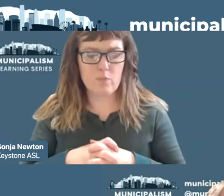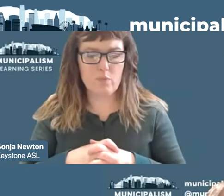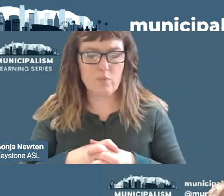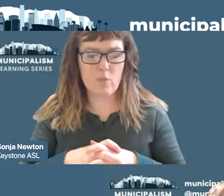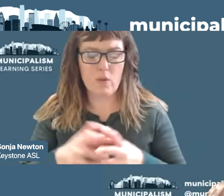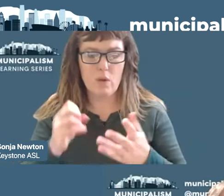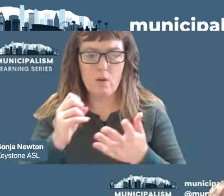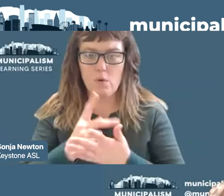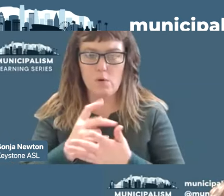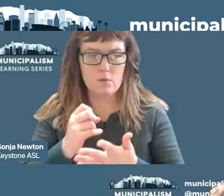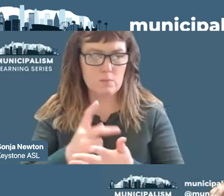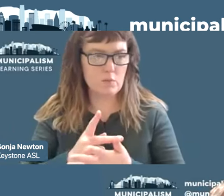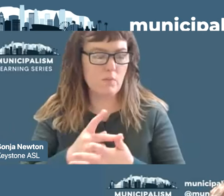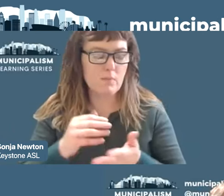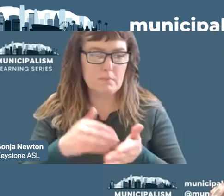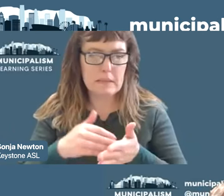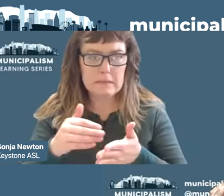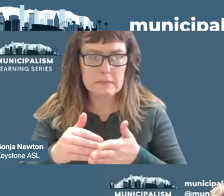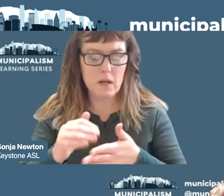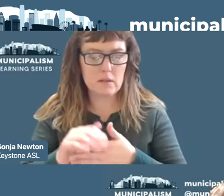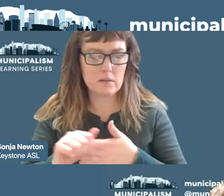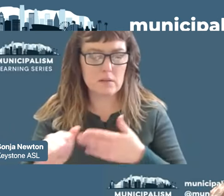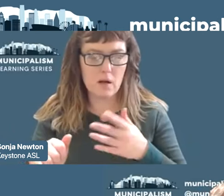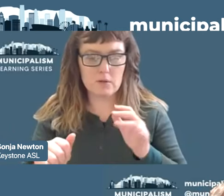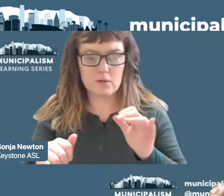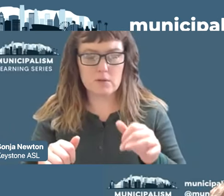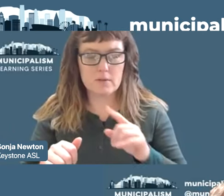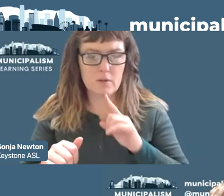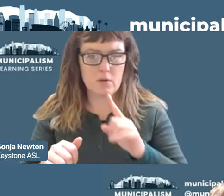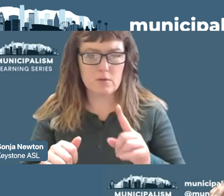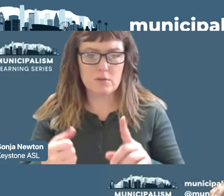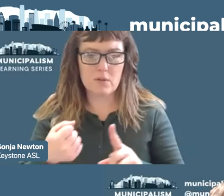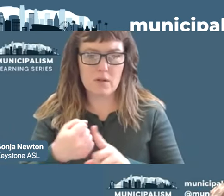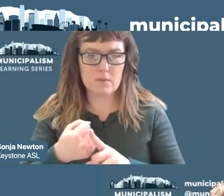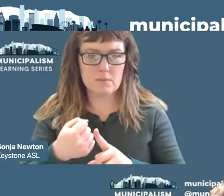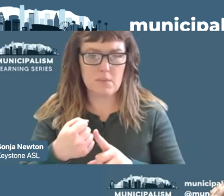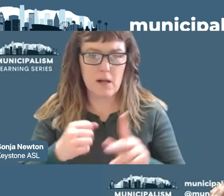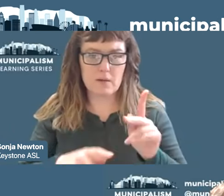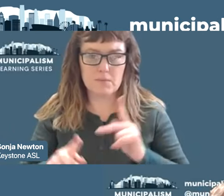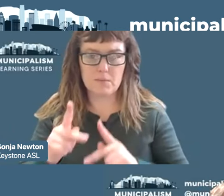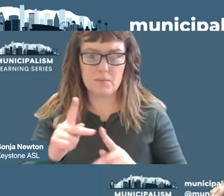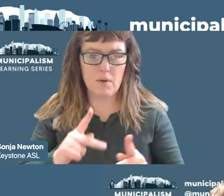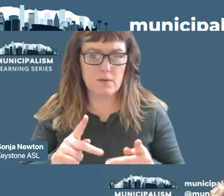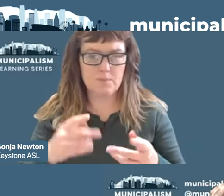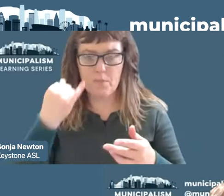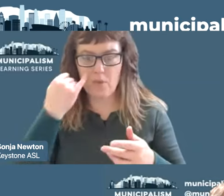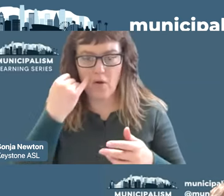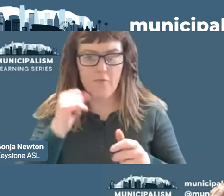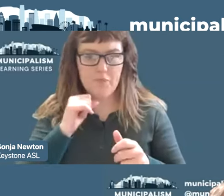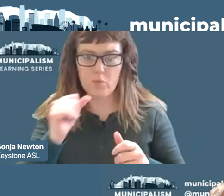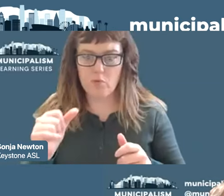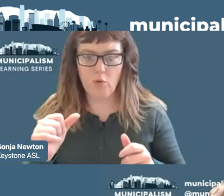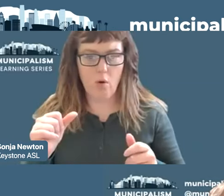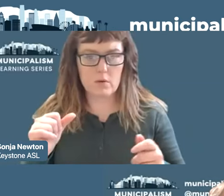of dollars that are going to really direct impact of residents is we don't move or we move things that are